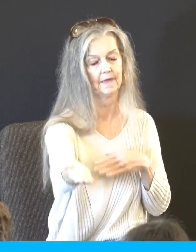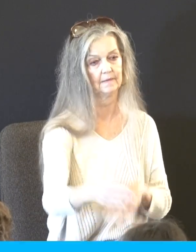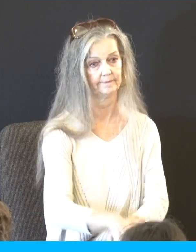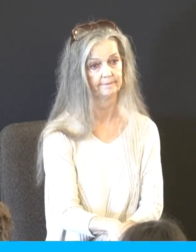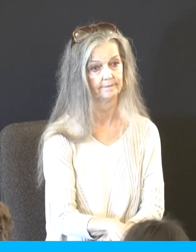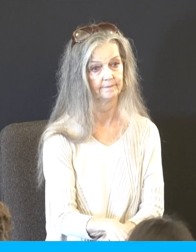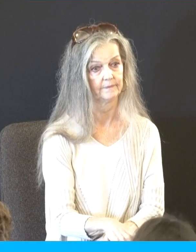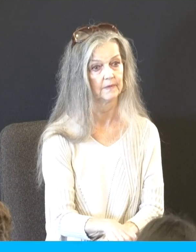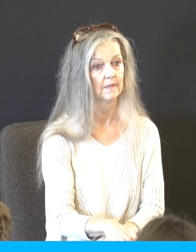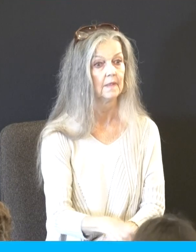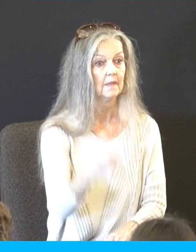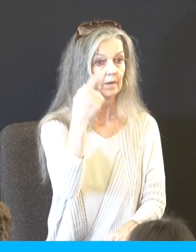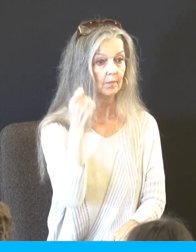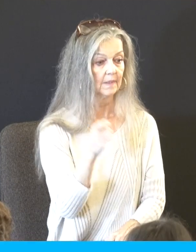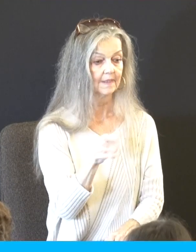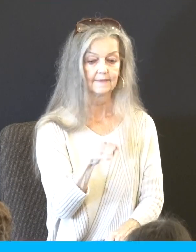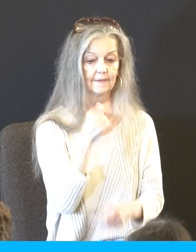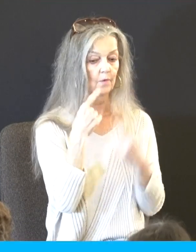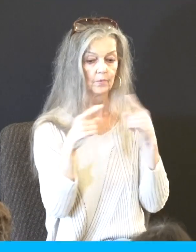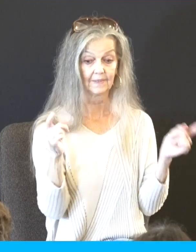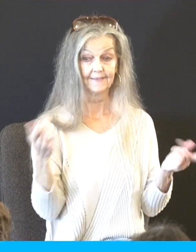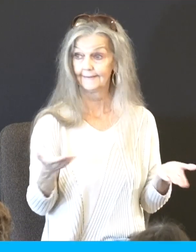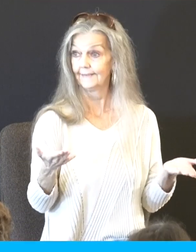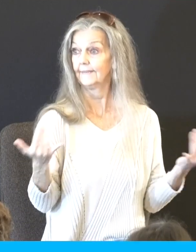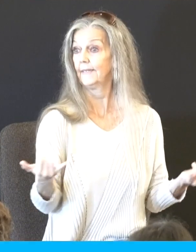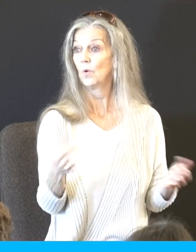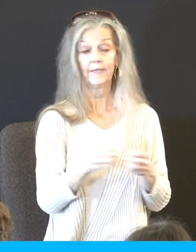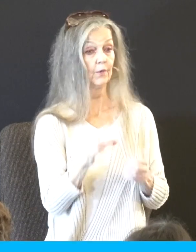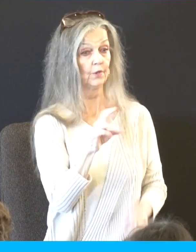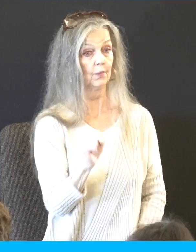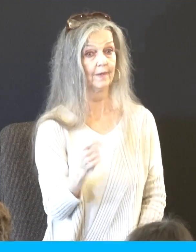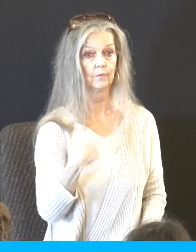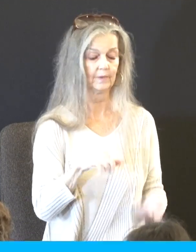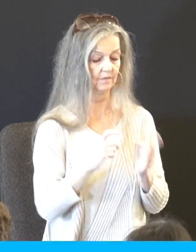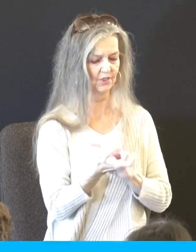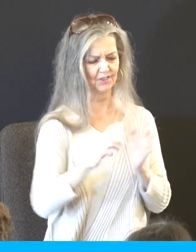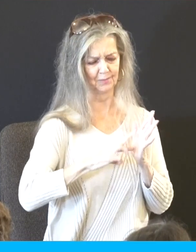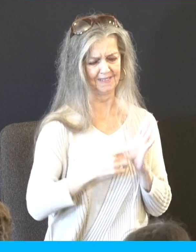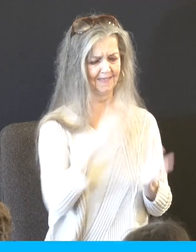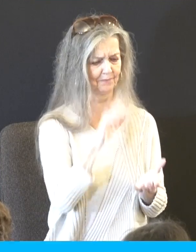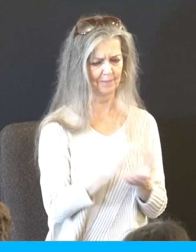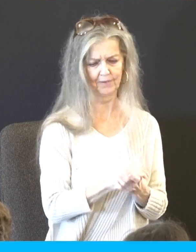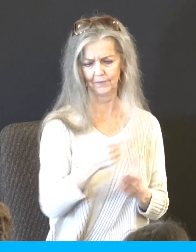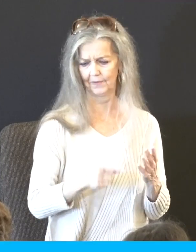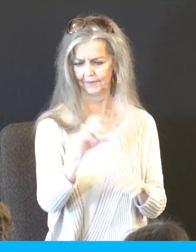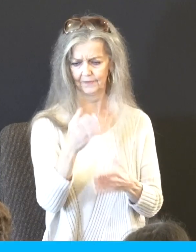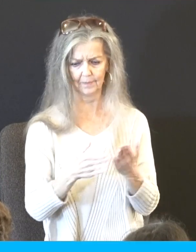And because they don't proclaim these things anymore, we've redefined what marriage is and what's acceptable and there are pulpits that are afraid to even tell people that, look,